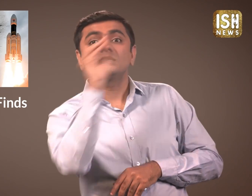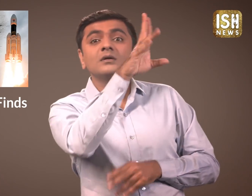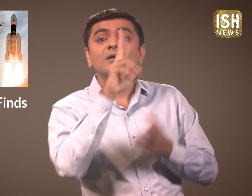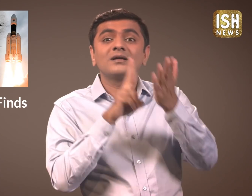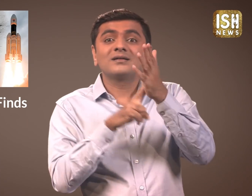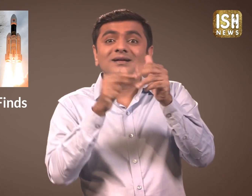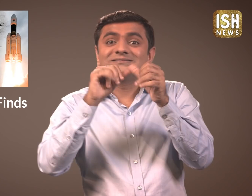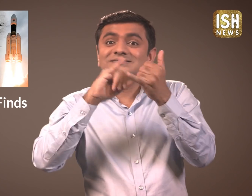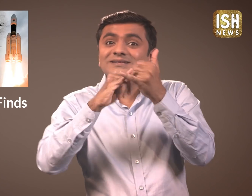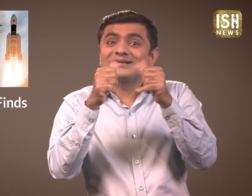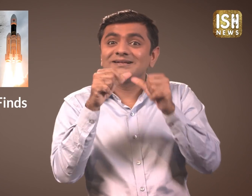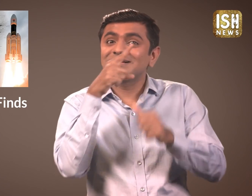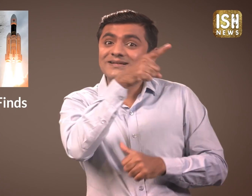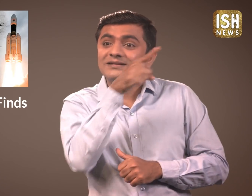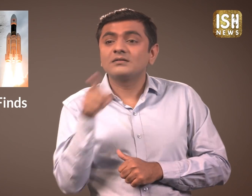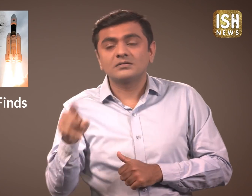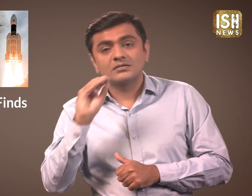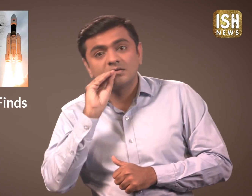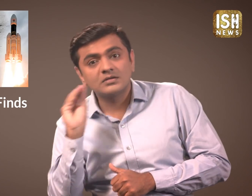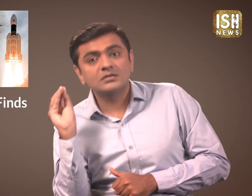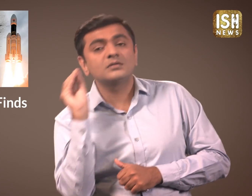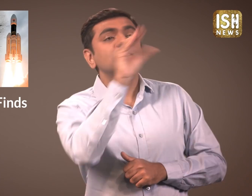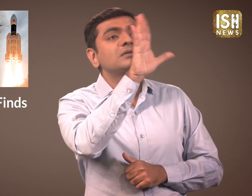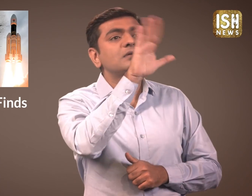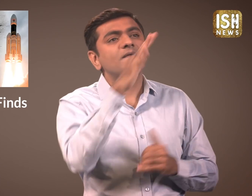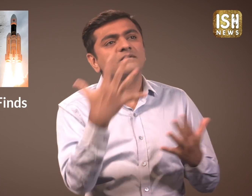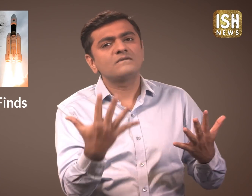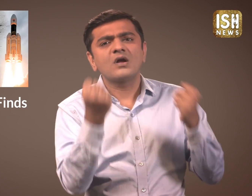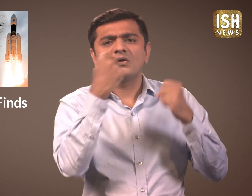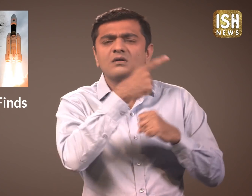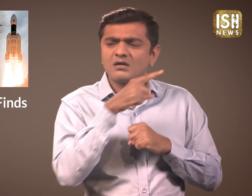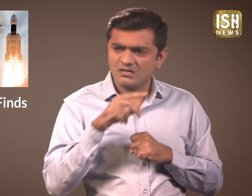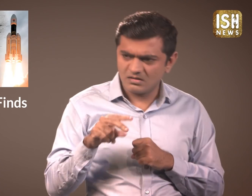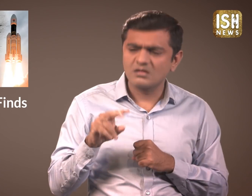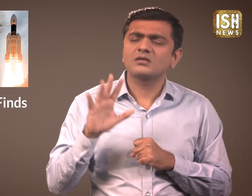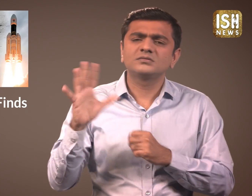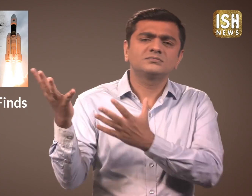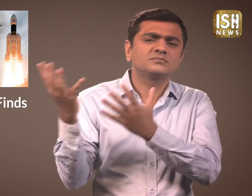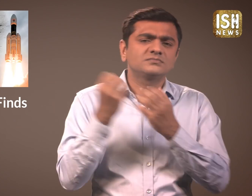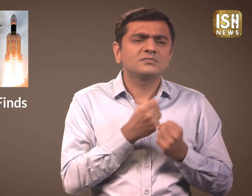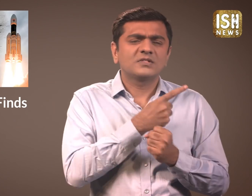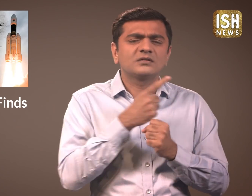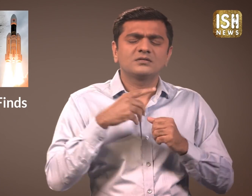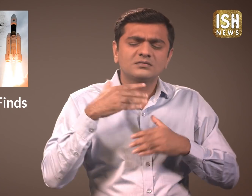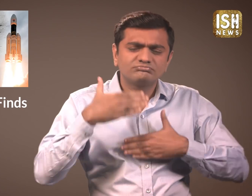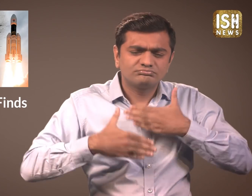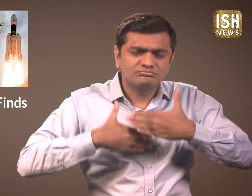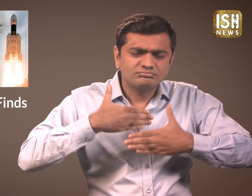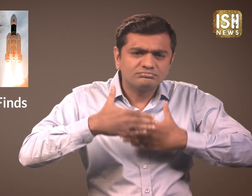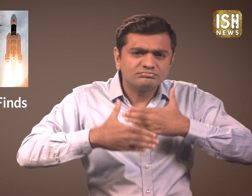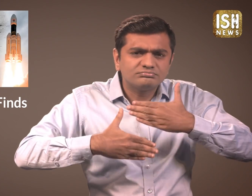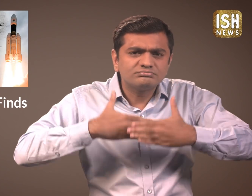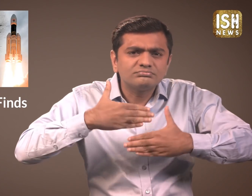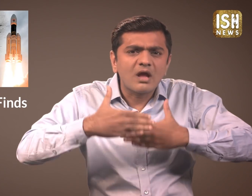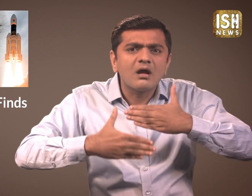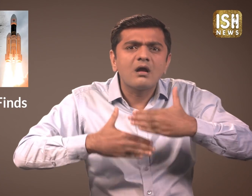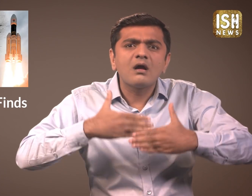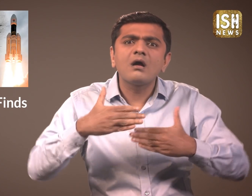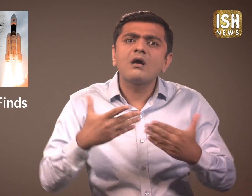He then informed NASA after investigating